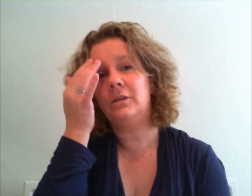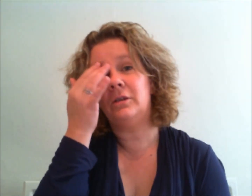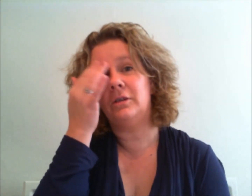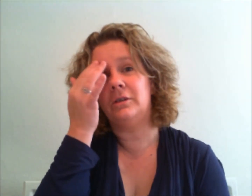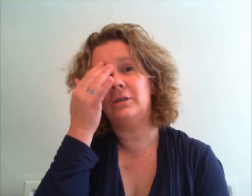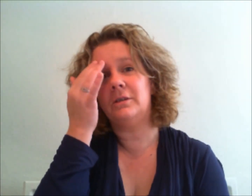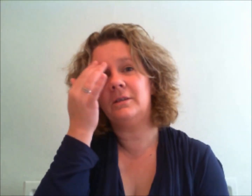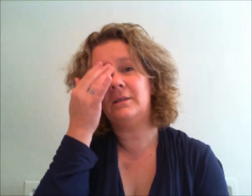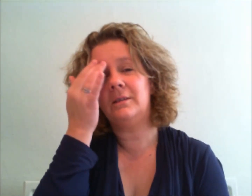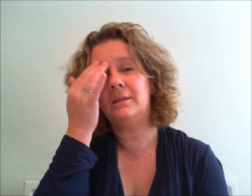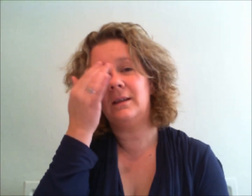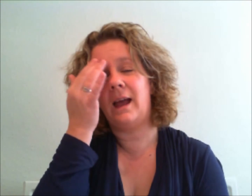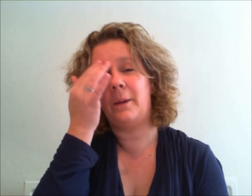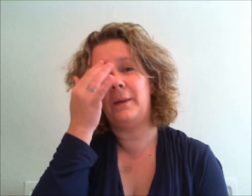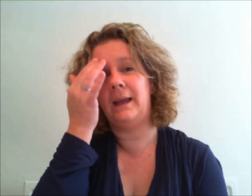good and happy